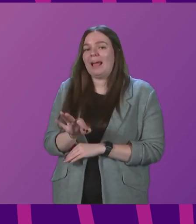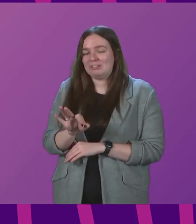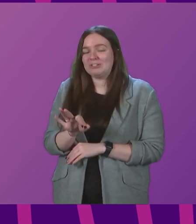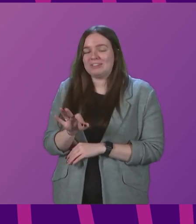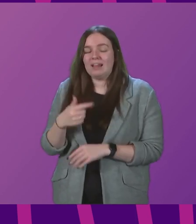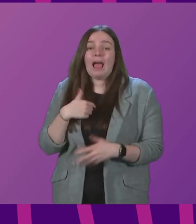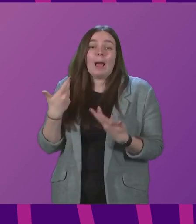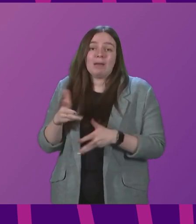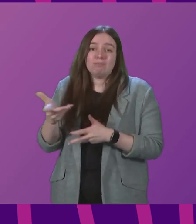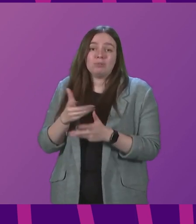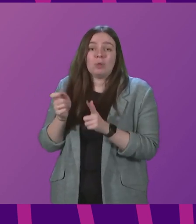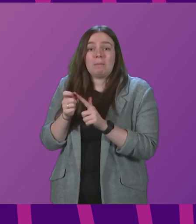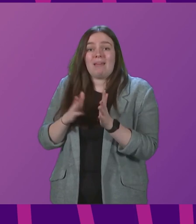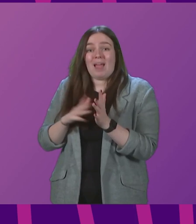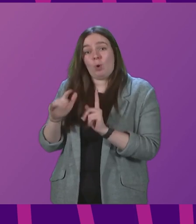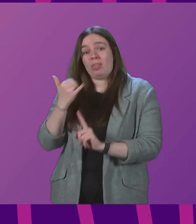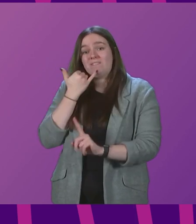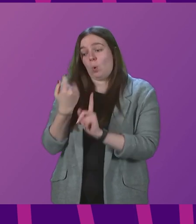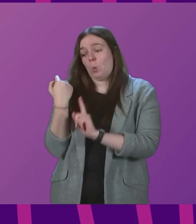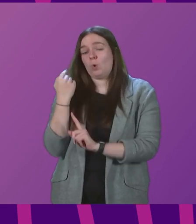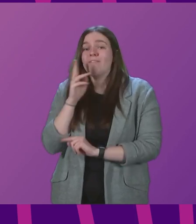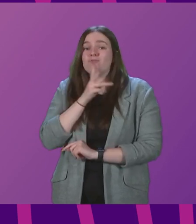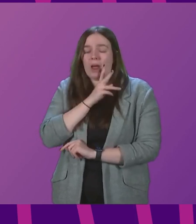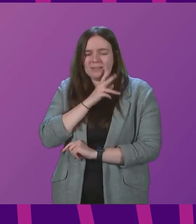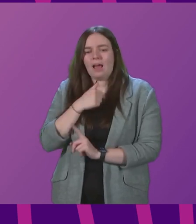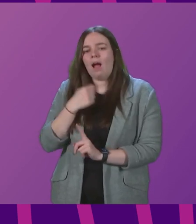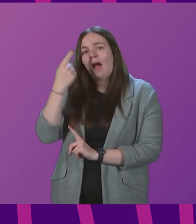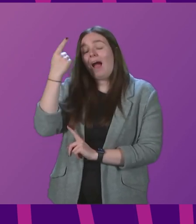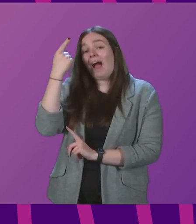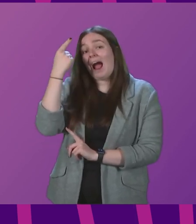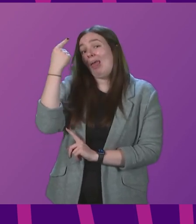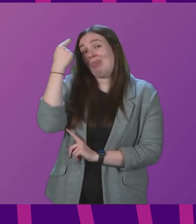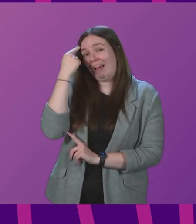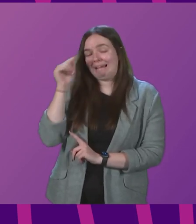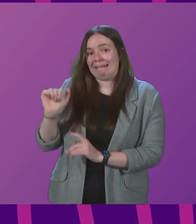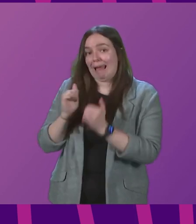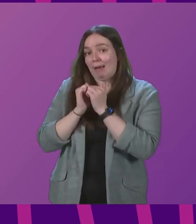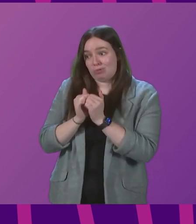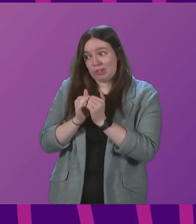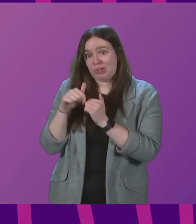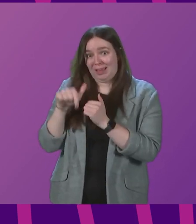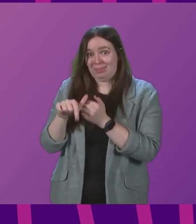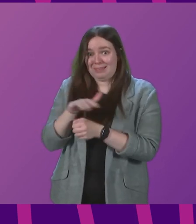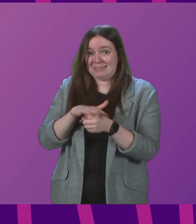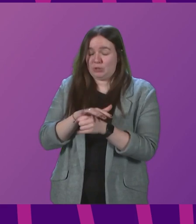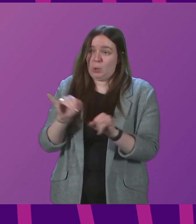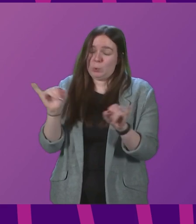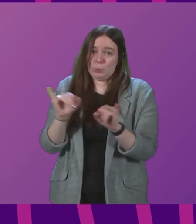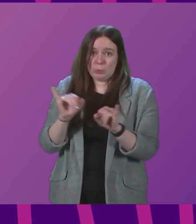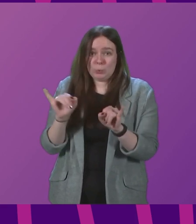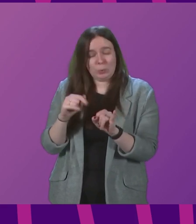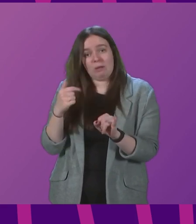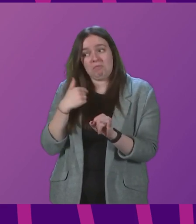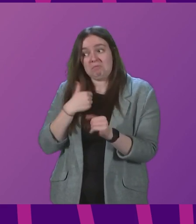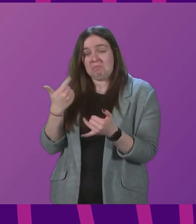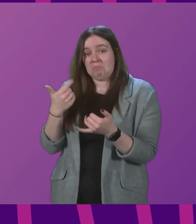I spoke to the Prime Minister on the telephone late on Friday. I certainly think he appreciated the seriousness of the situation. That is definitely the impression